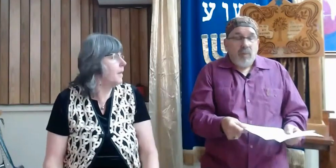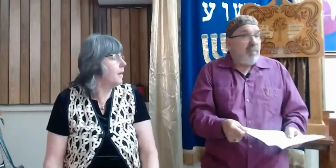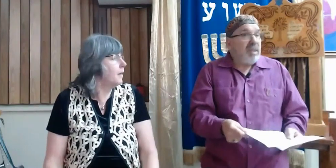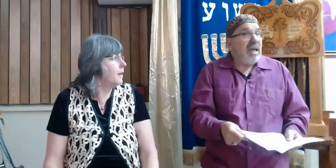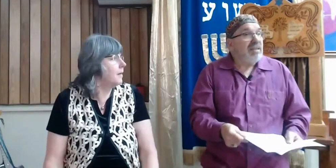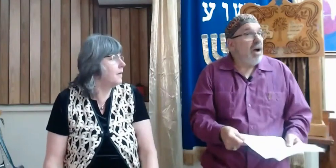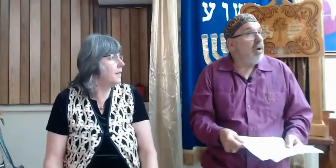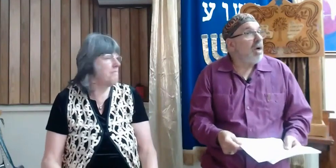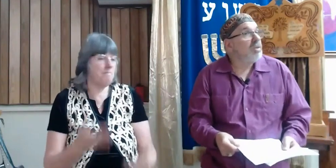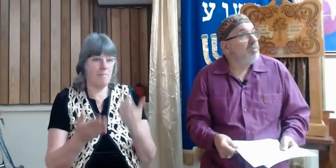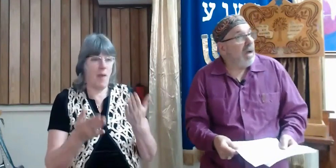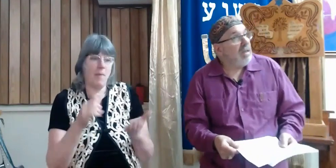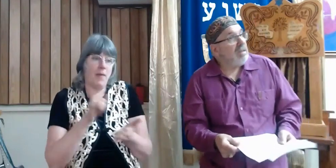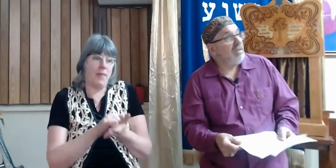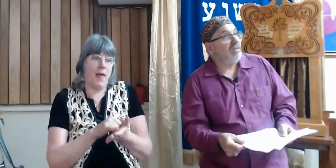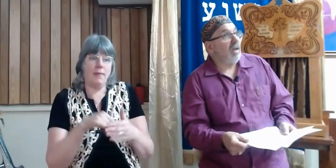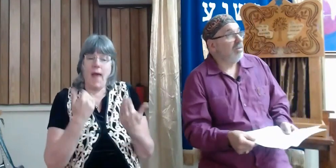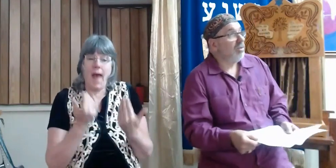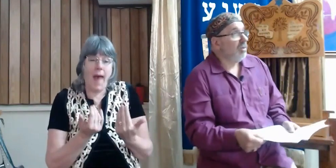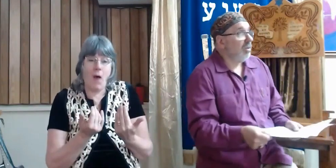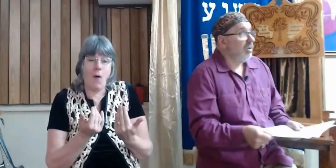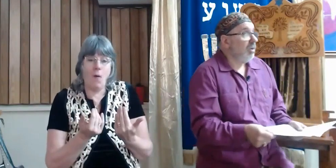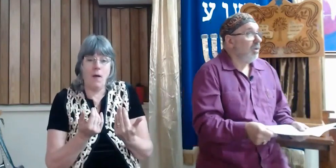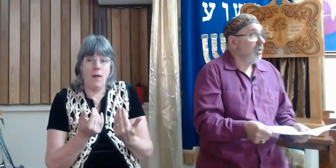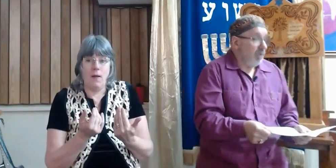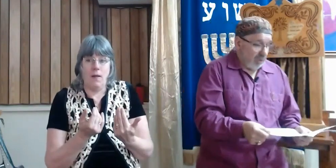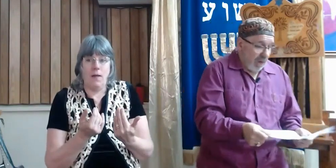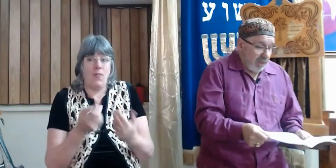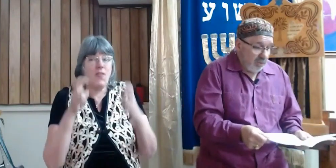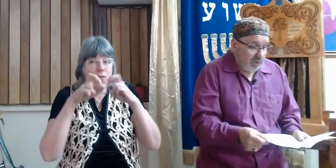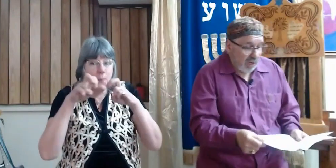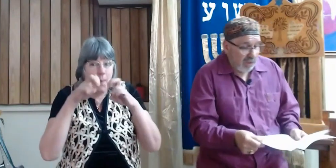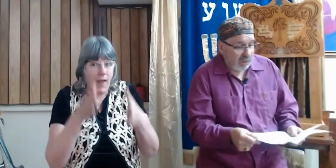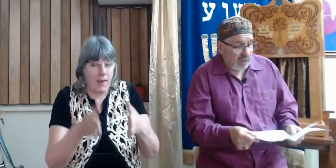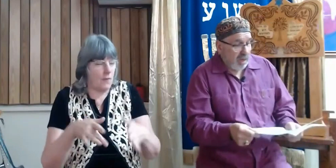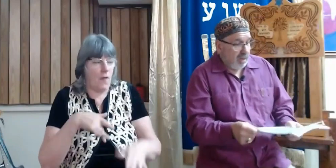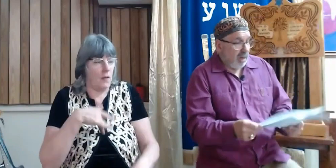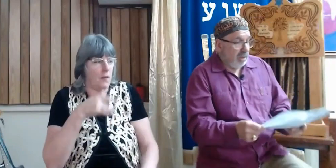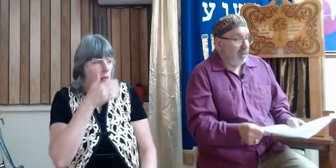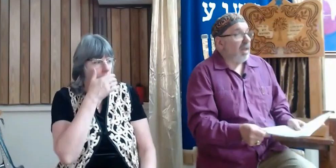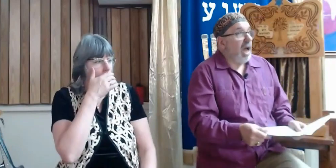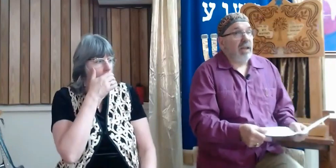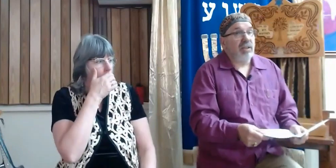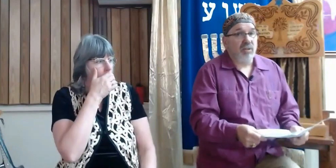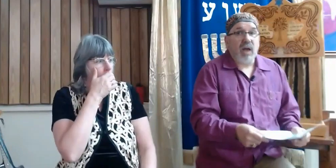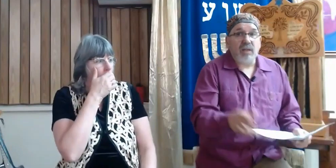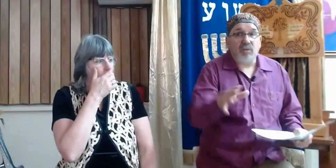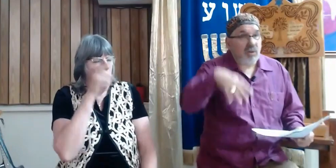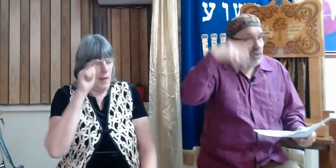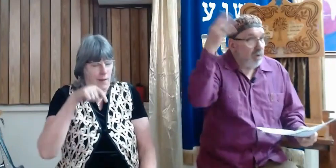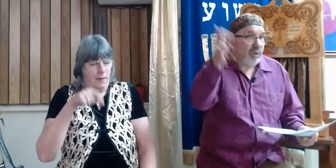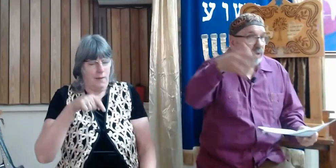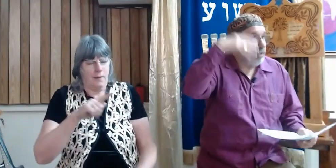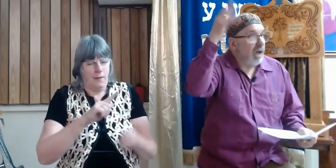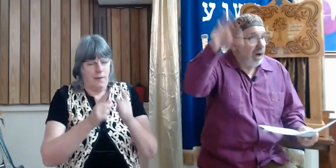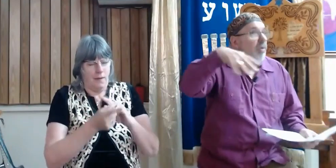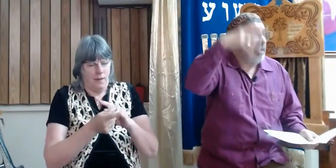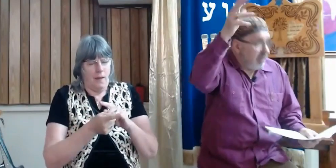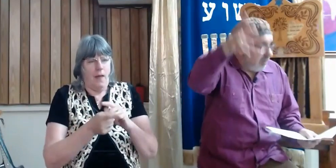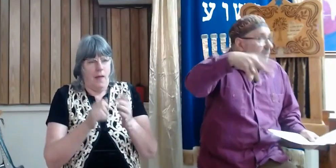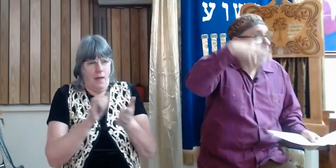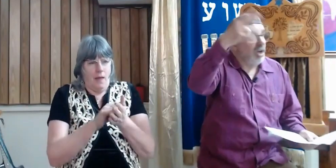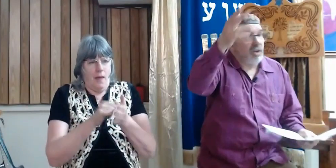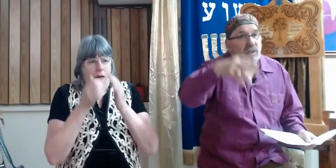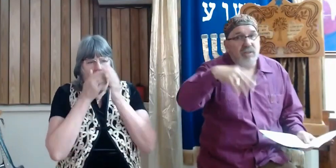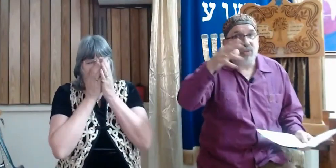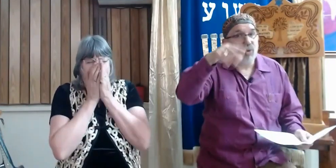And maybe that's how our spies felt. I had to change that attitude. I had to discover it and how